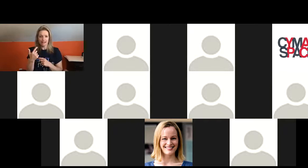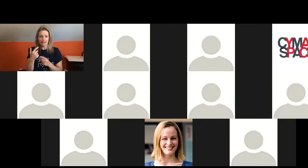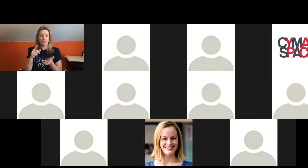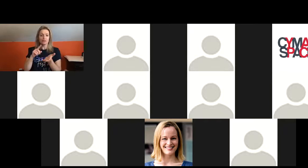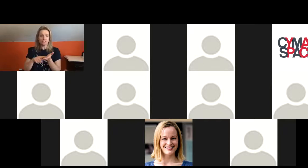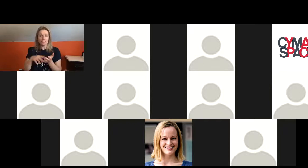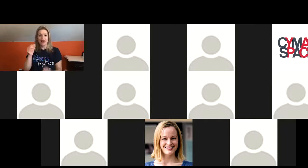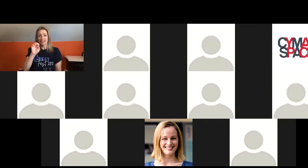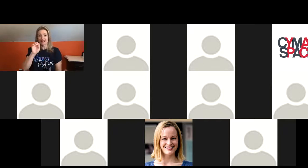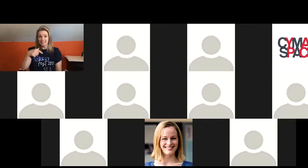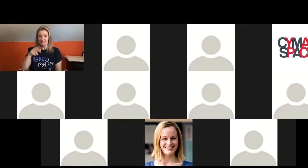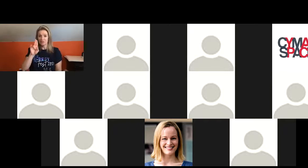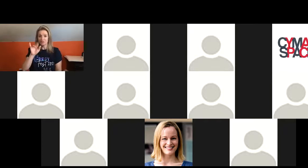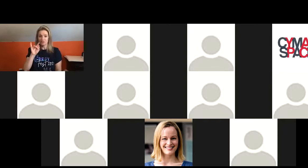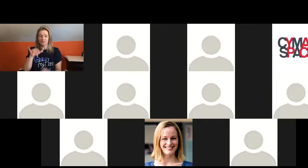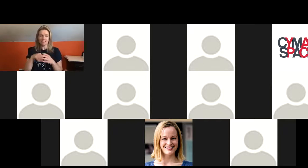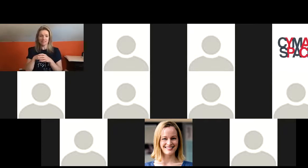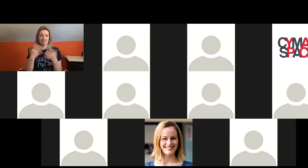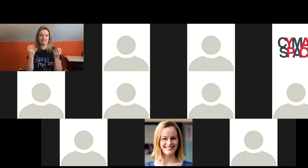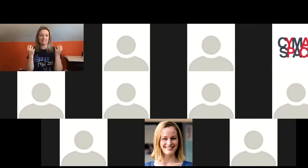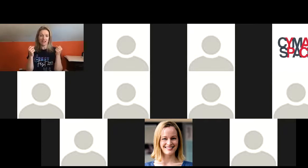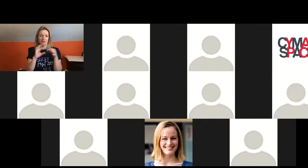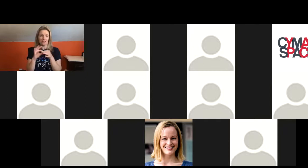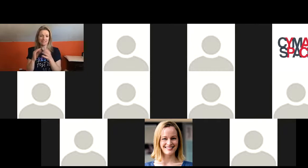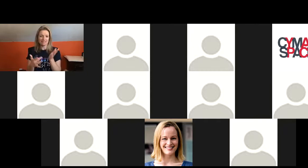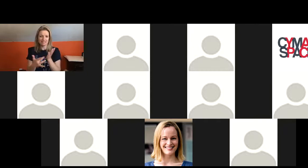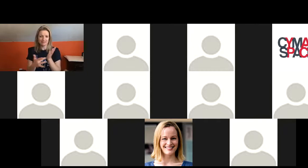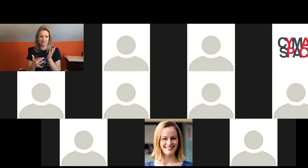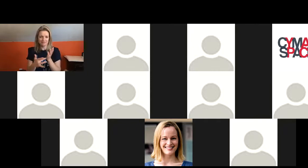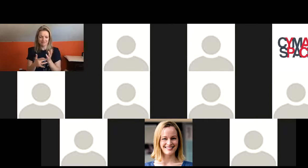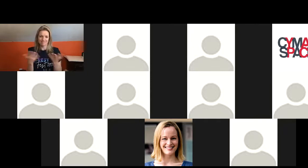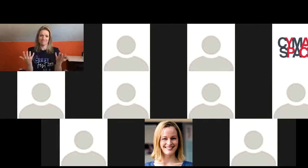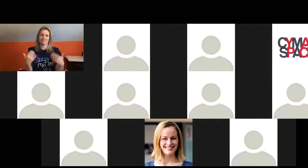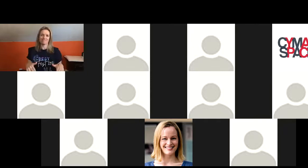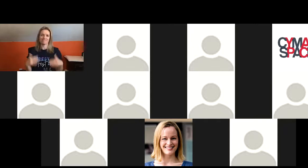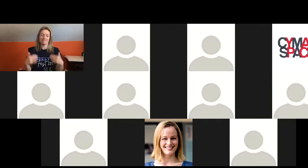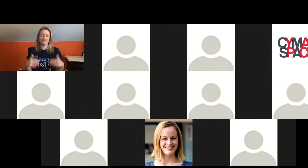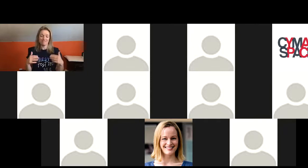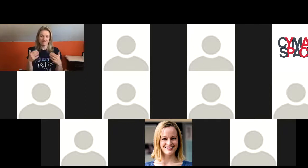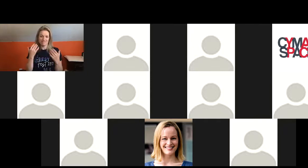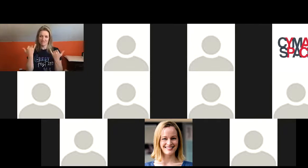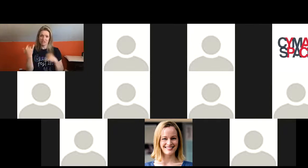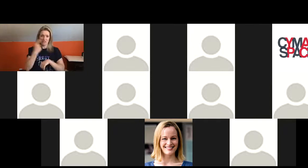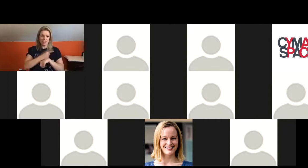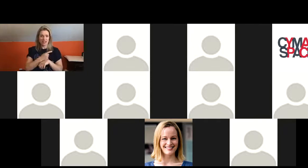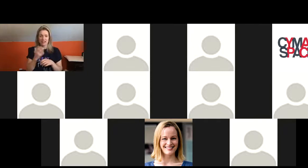for cultivating research and equity in sign related technology